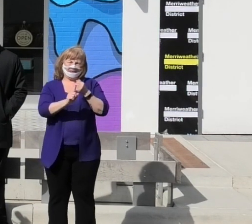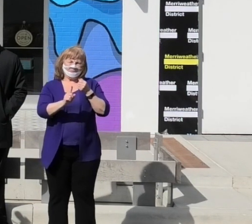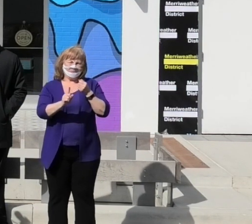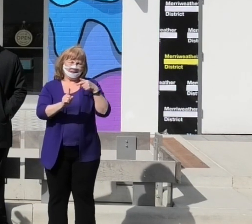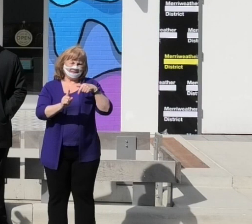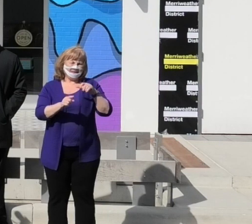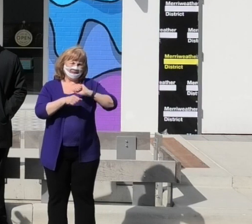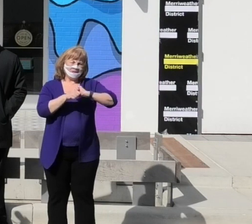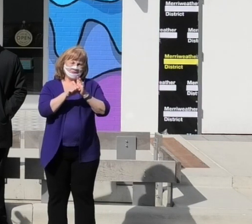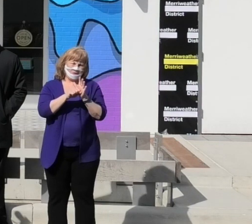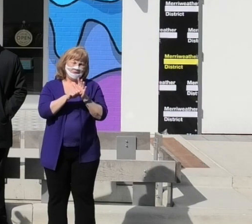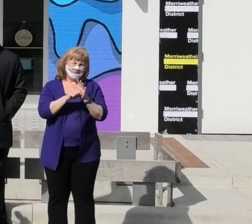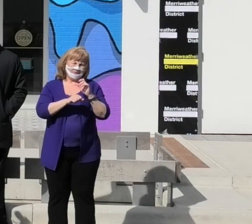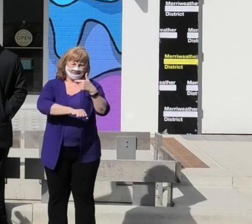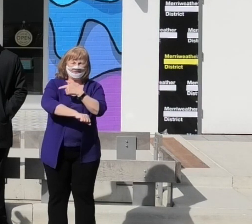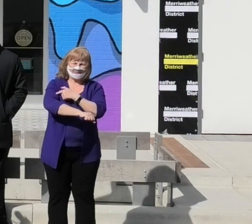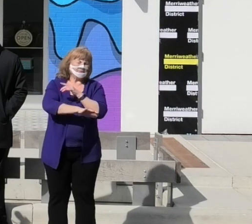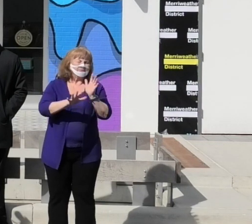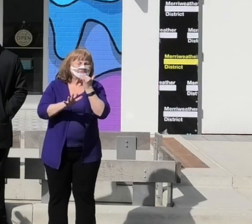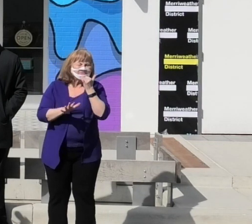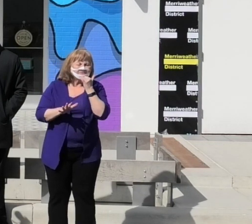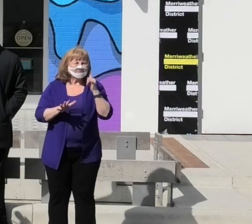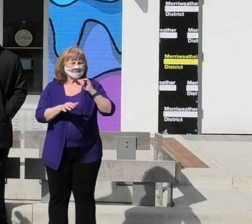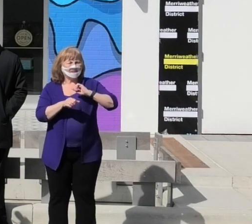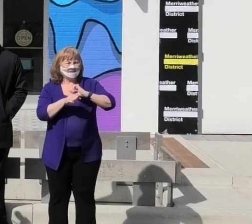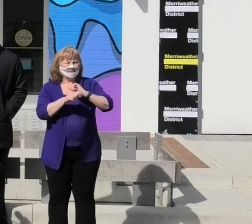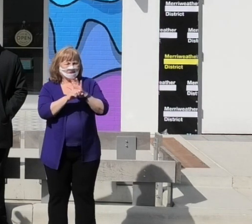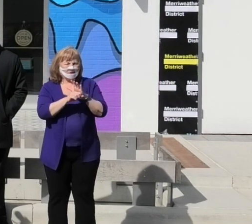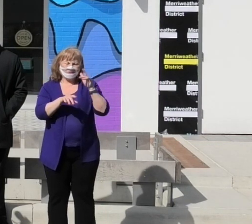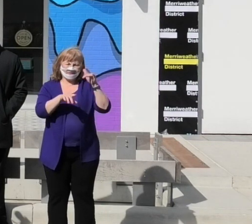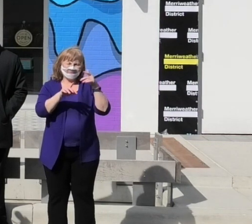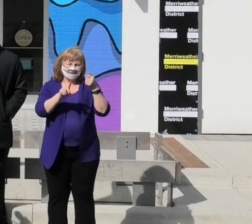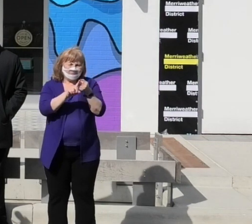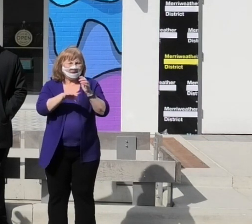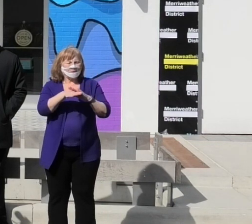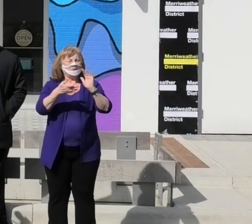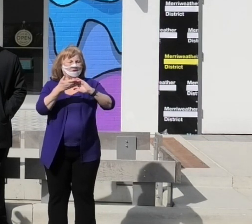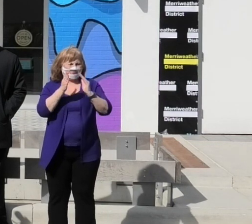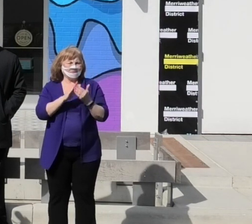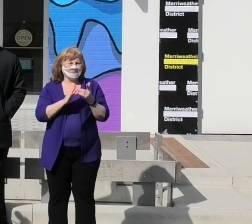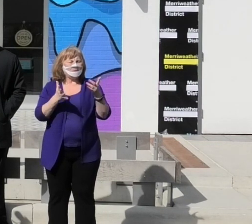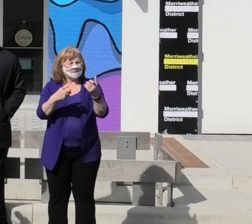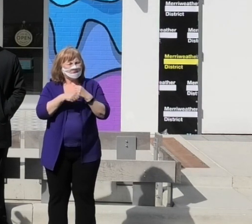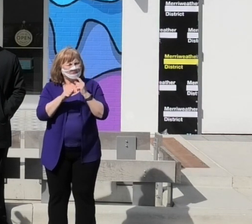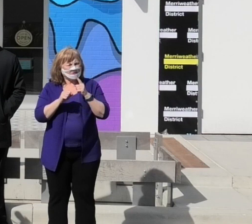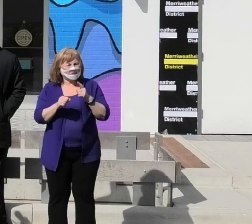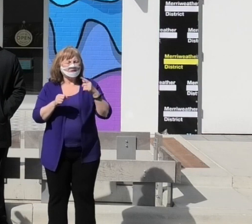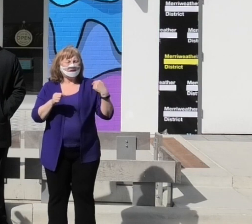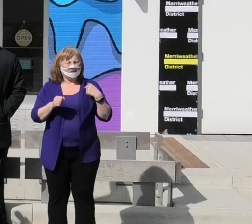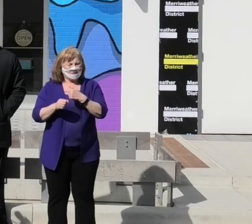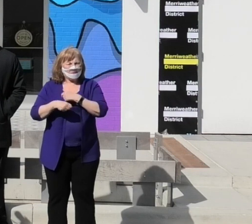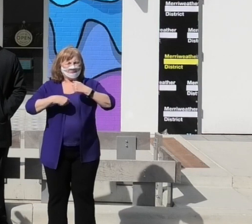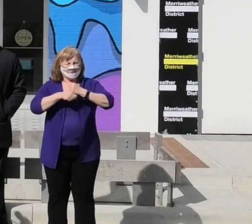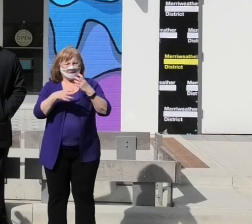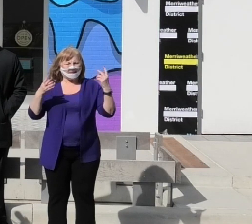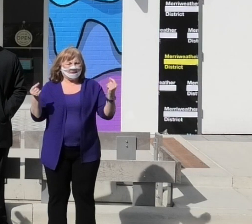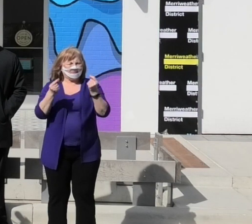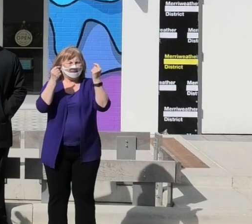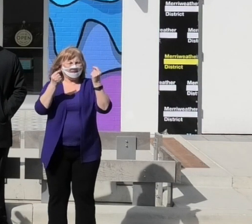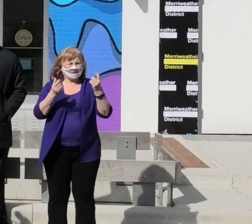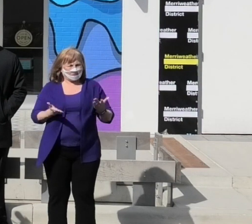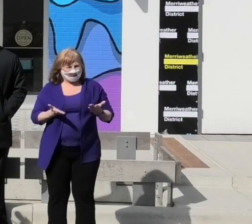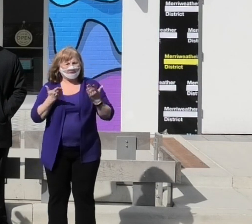that the COVID vaccine, the COVID impact had on our communities. And so we wanted to make sure that we not only made immediate